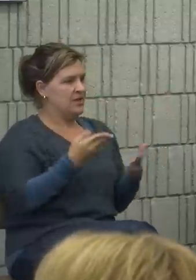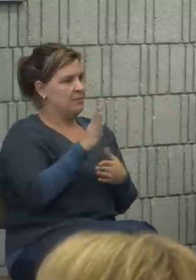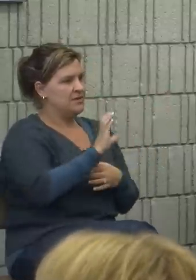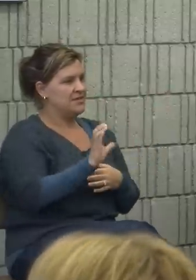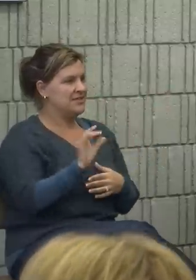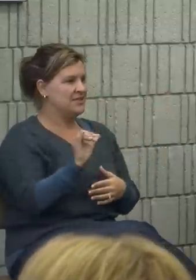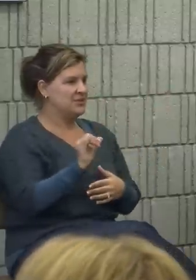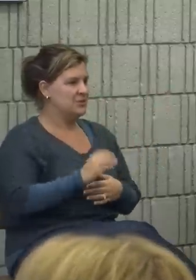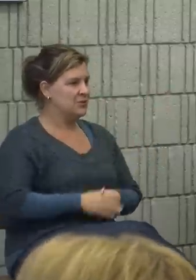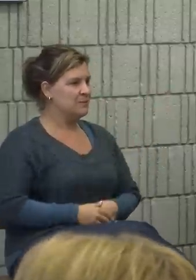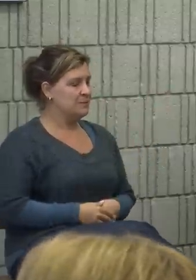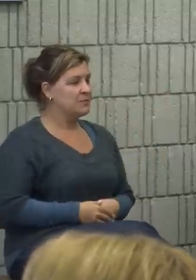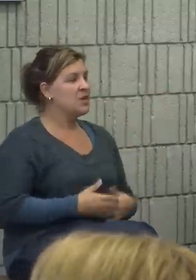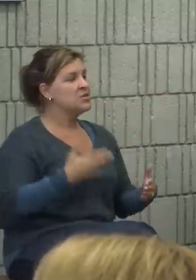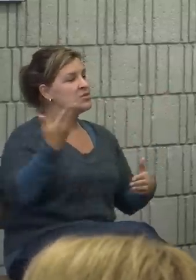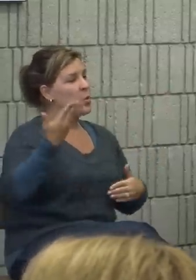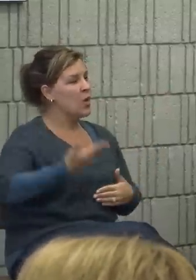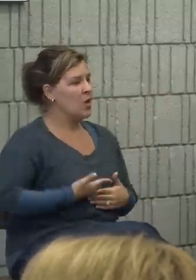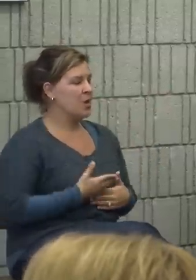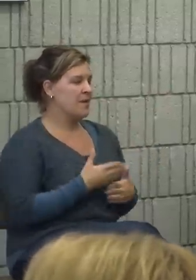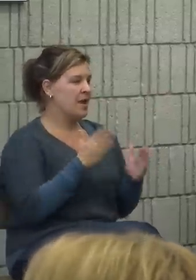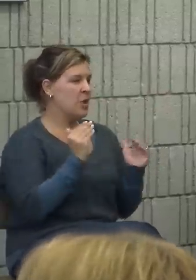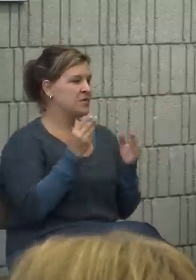informative and enjoyable experience. Thank you.